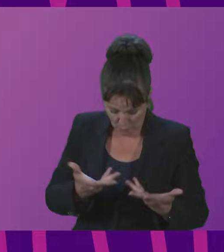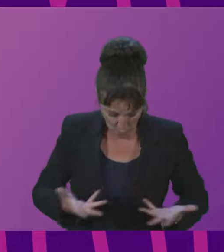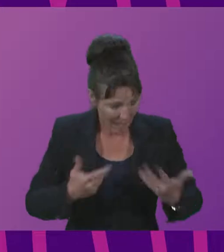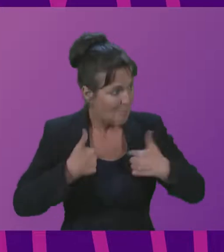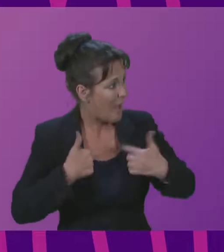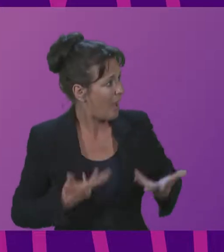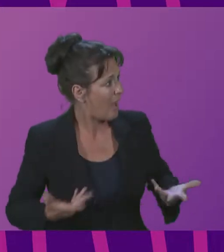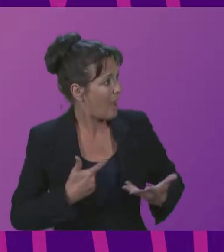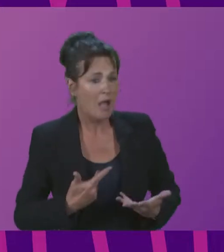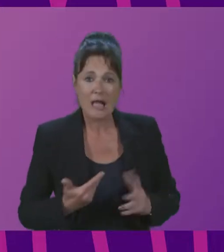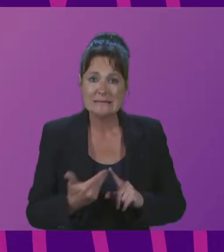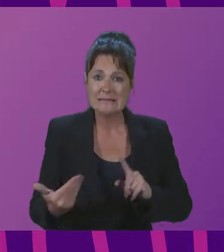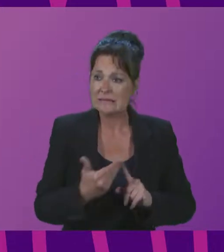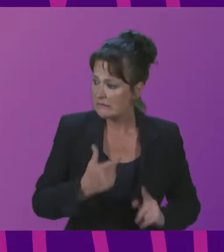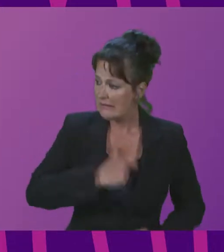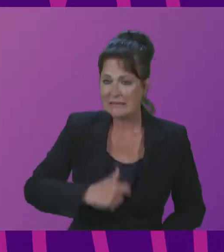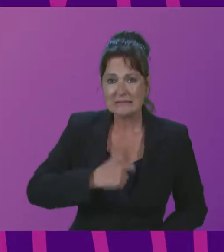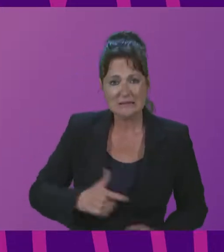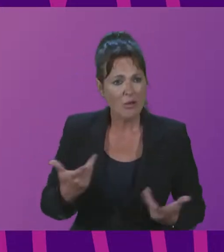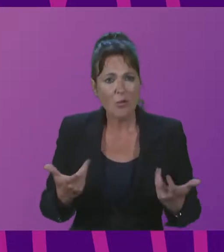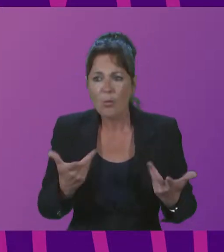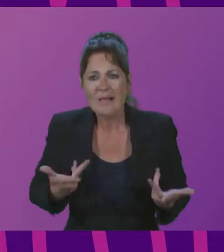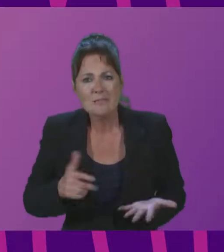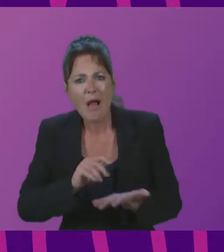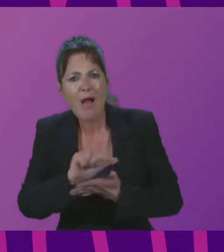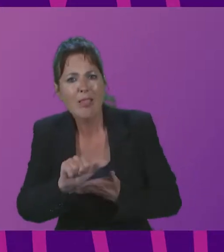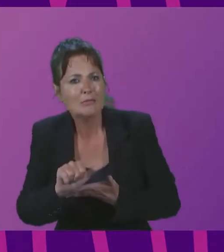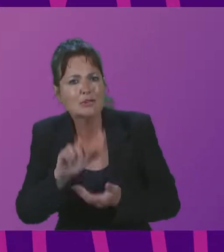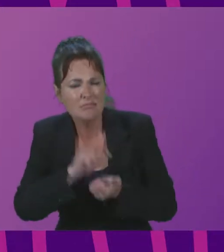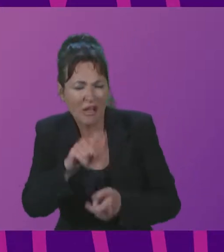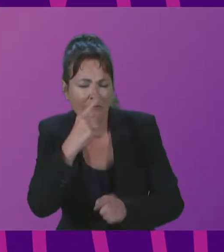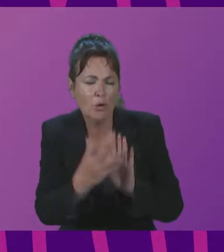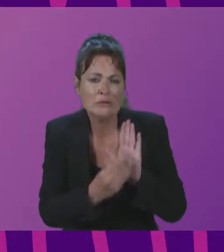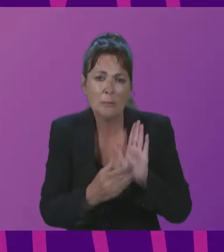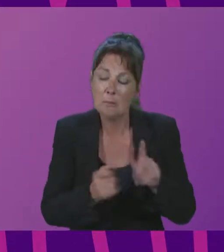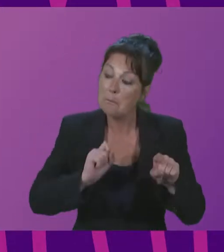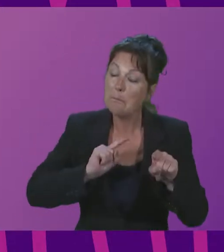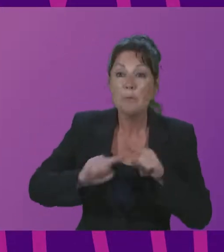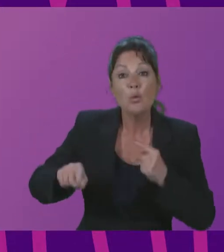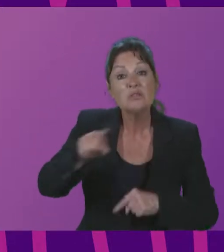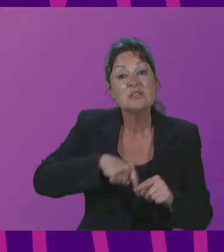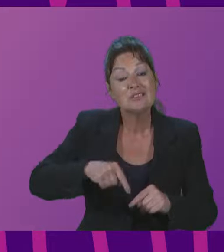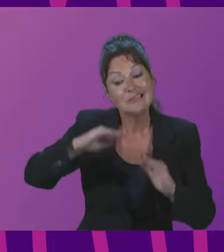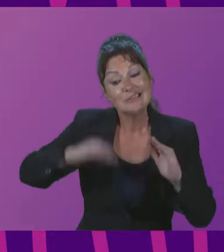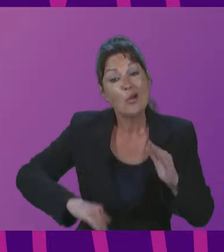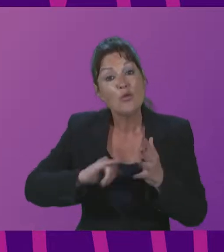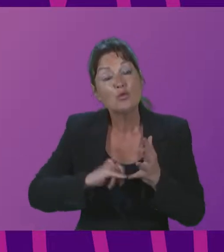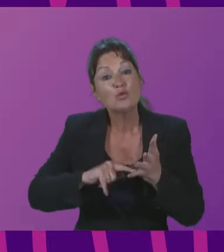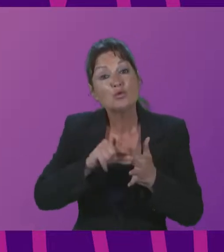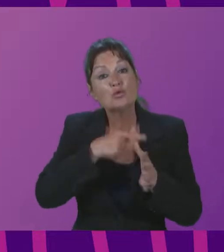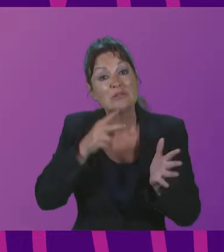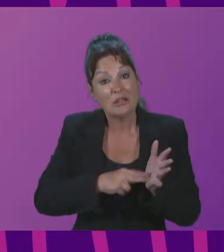and cultural preservation. For example, the majority of South Sudanese were